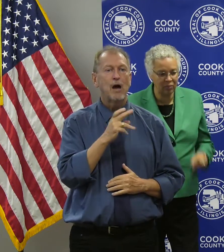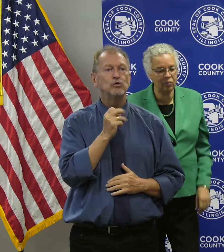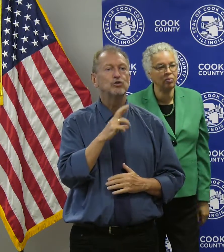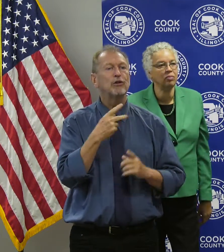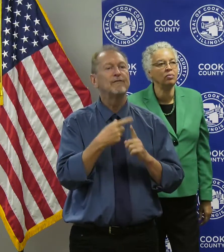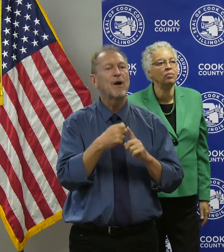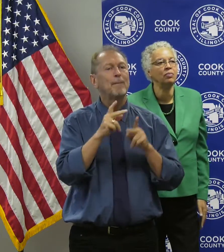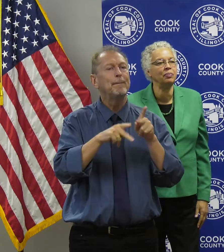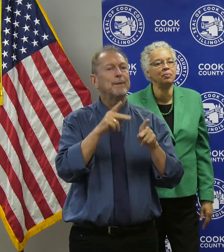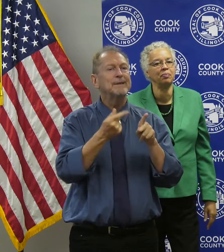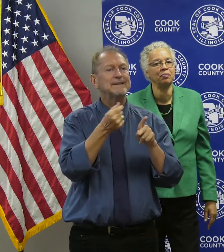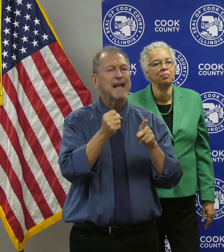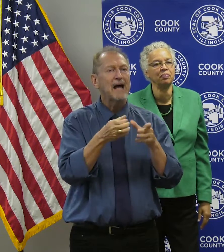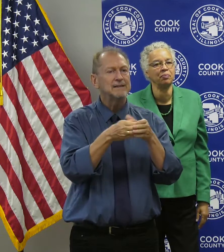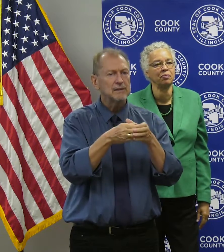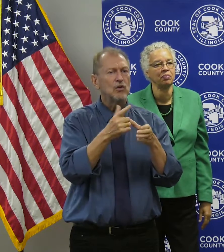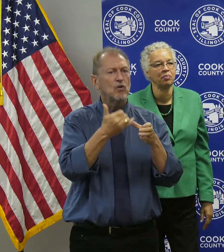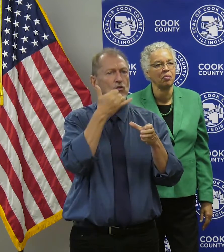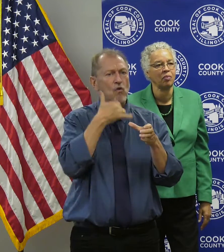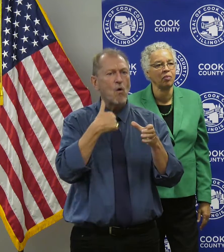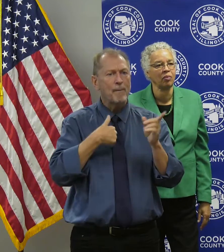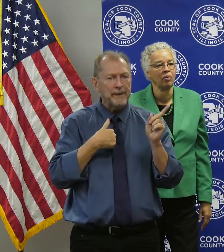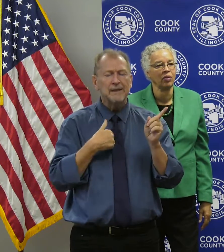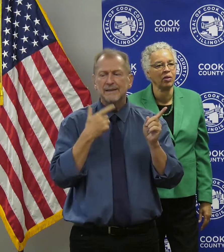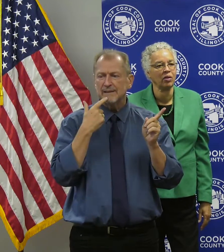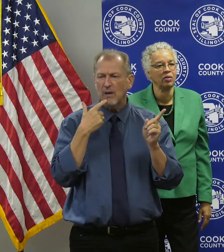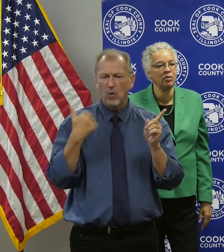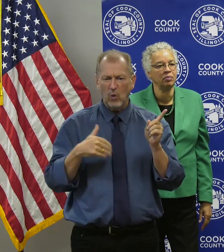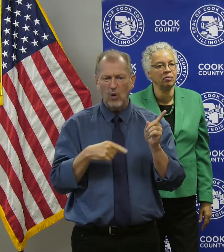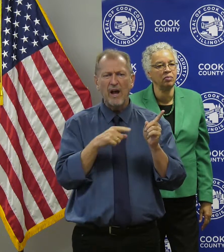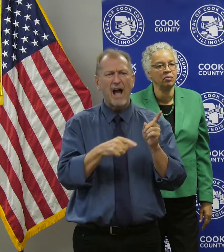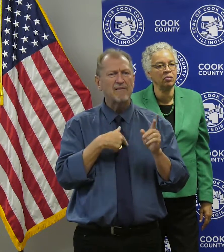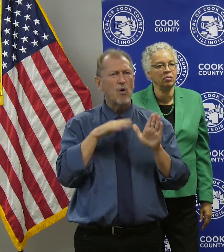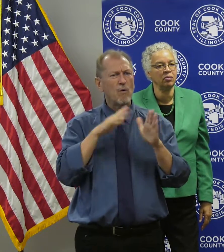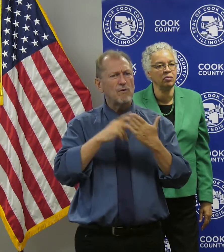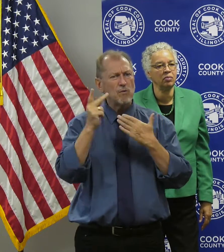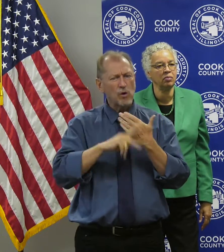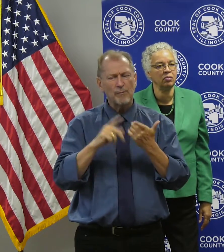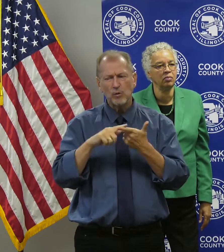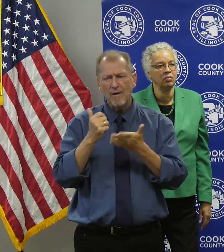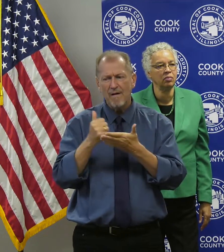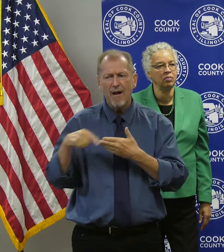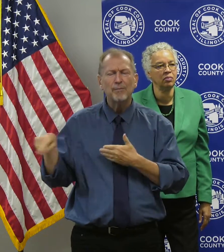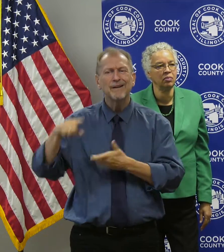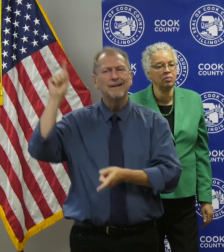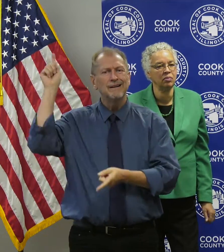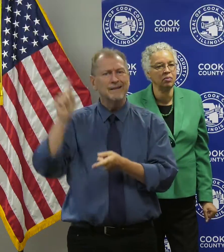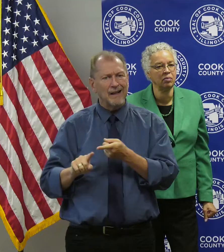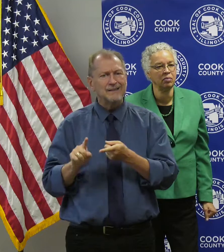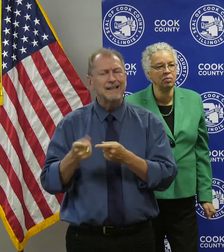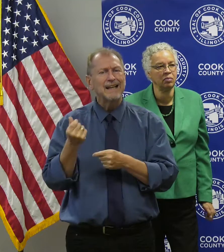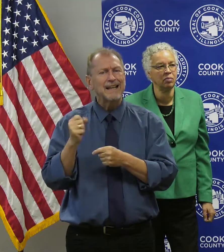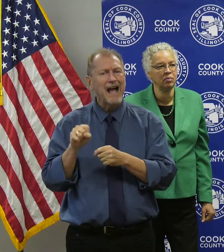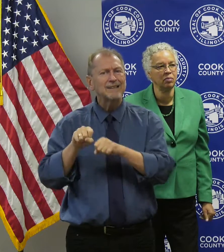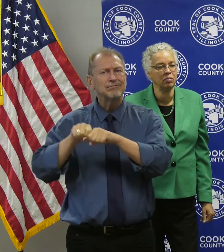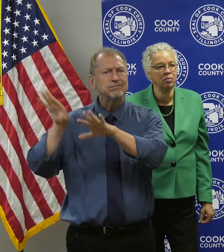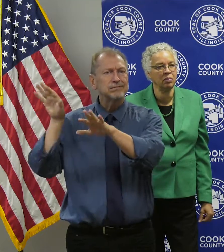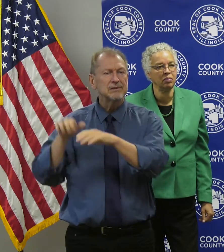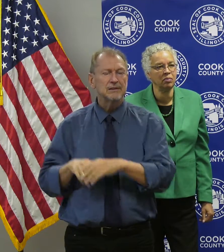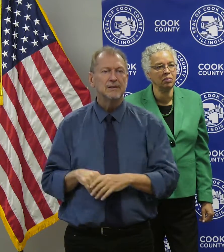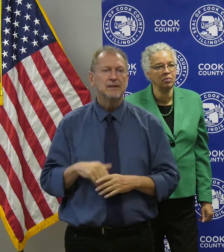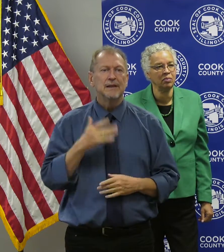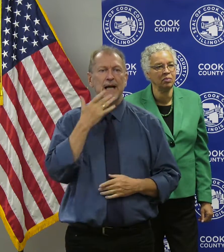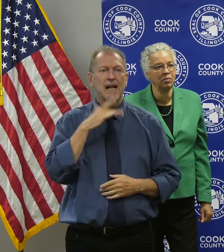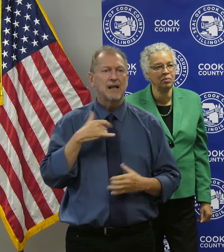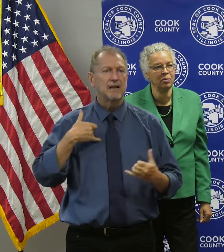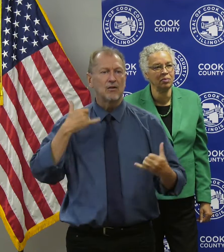the great program that People's Gas had to help customers reduce natural gas usage. It was good that it was a phone call so you could not